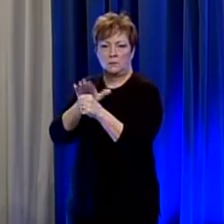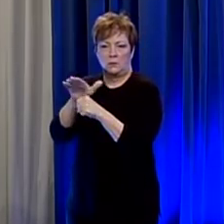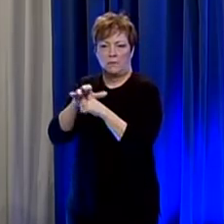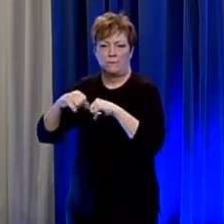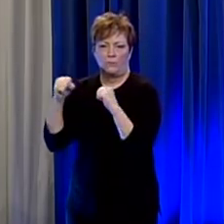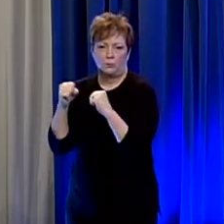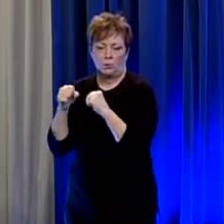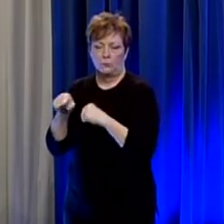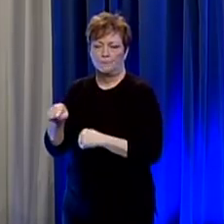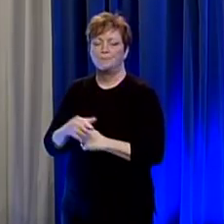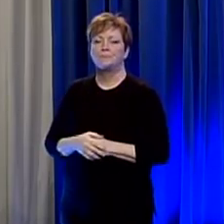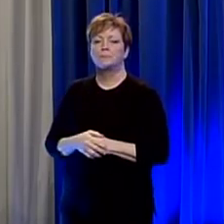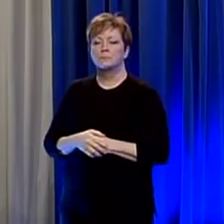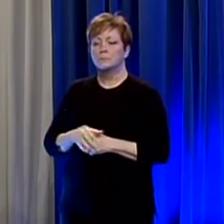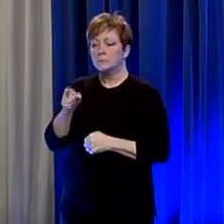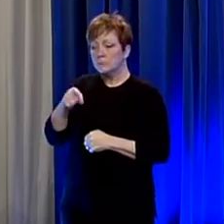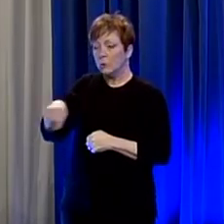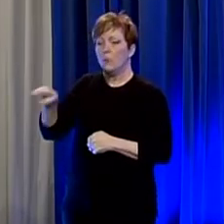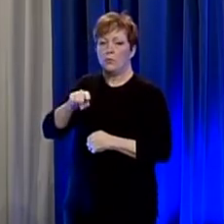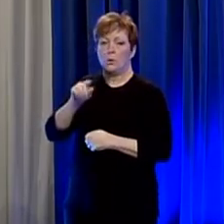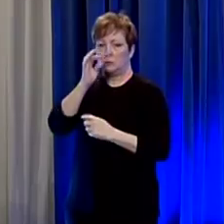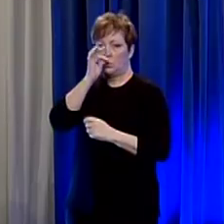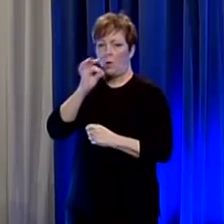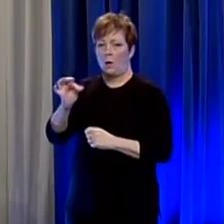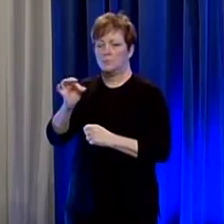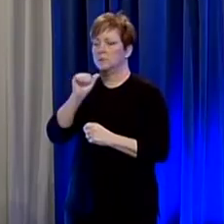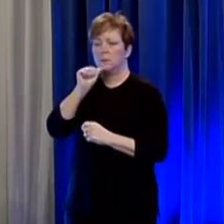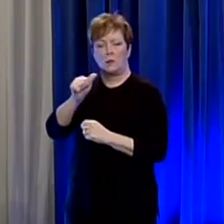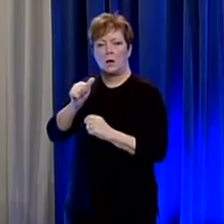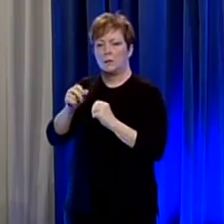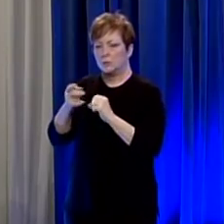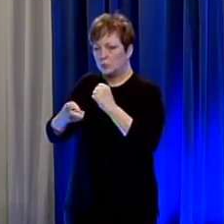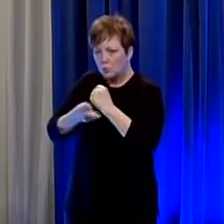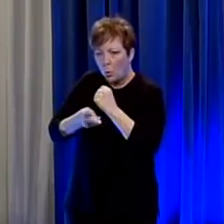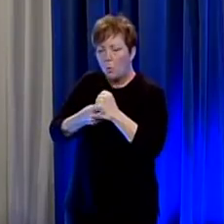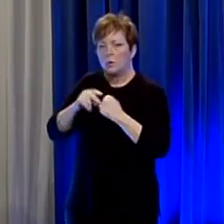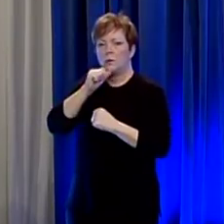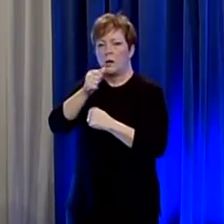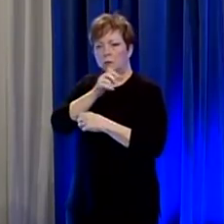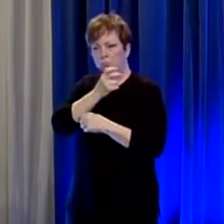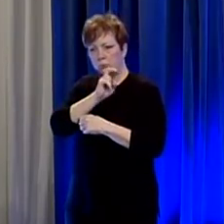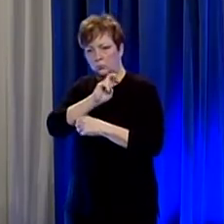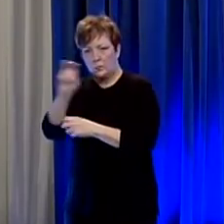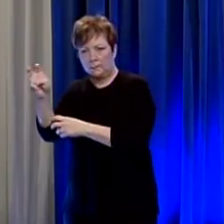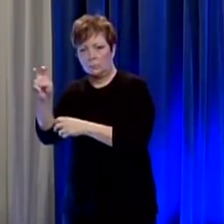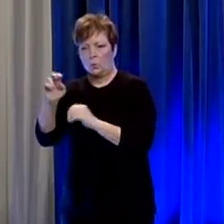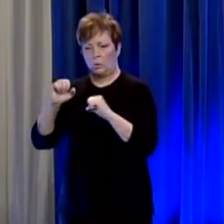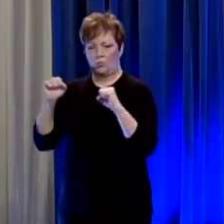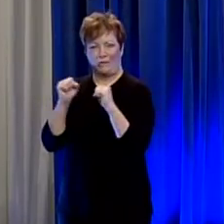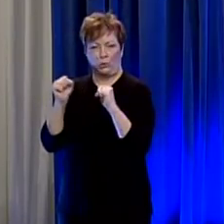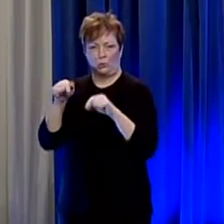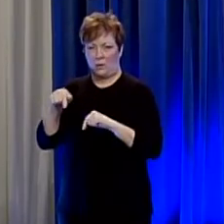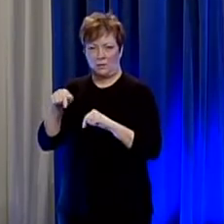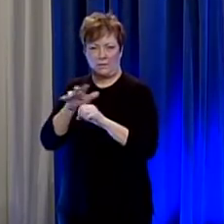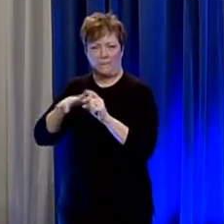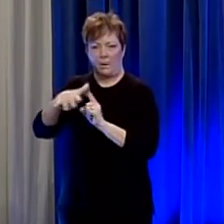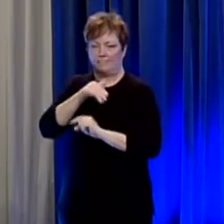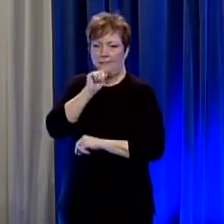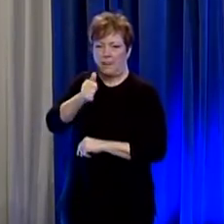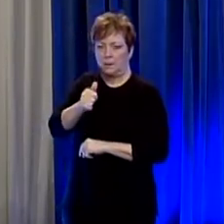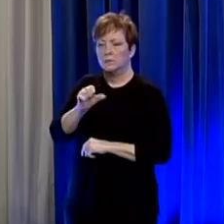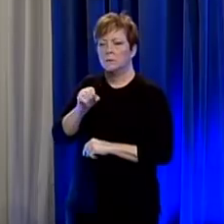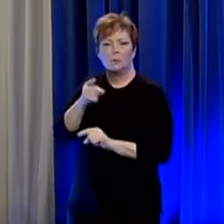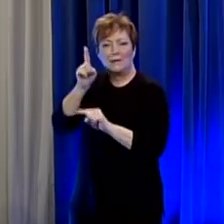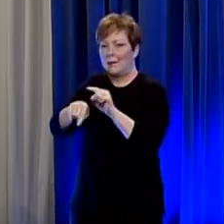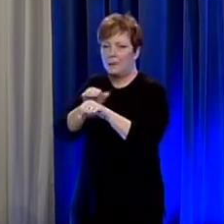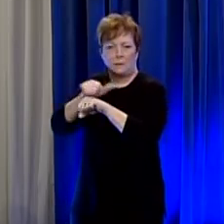those those specimens were not stored and transported in a refrigerated environment and it just made it unsatisfactory